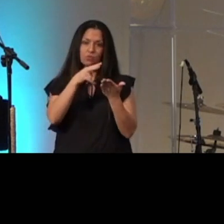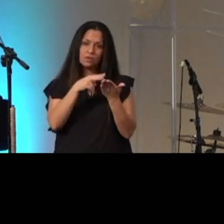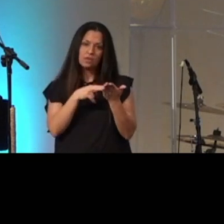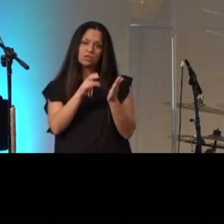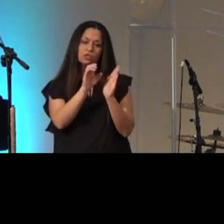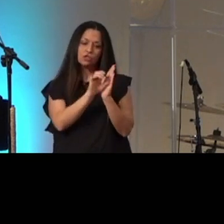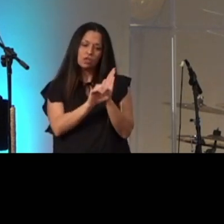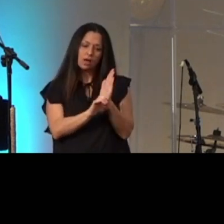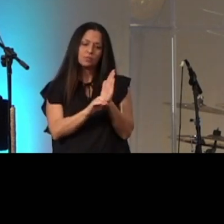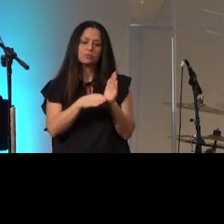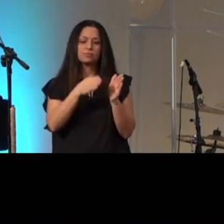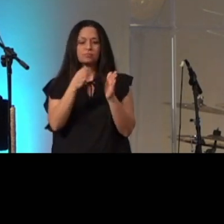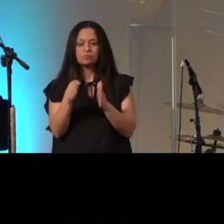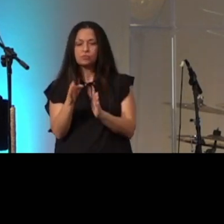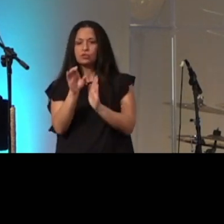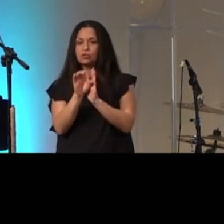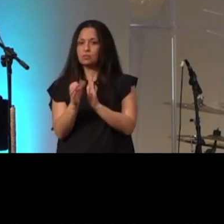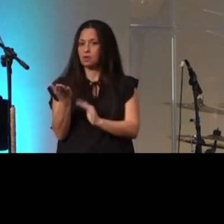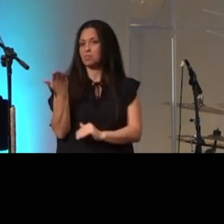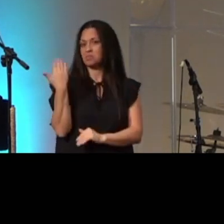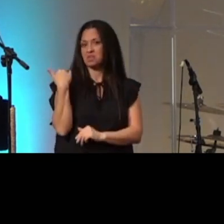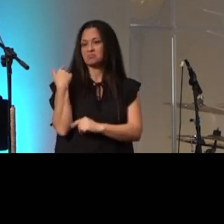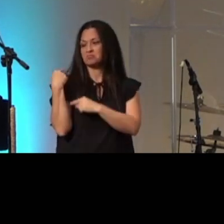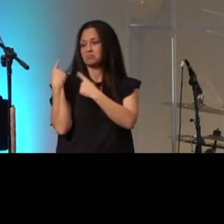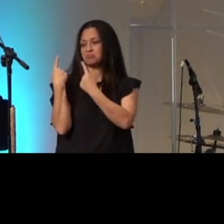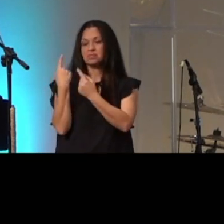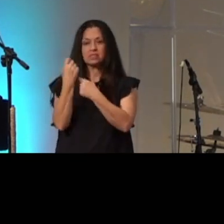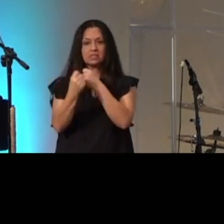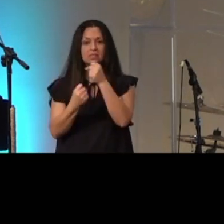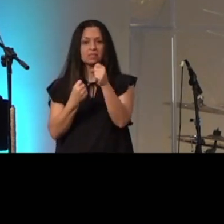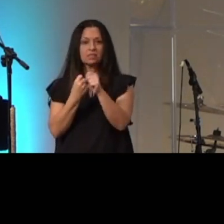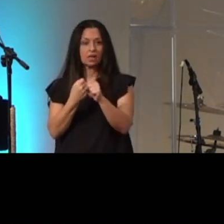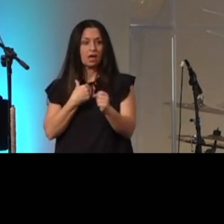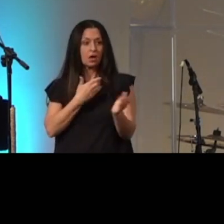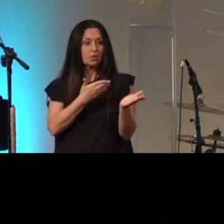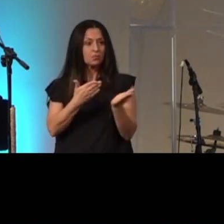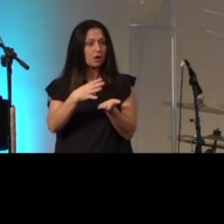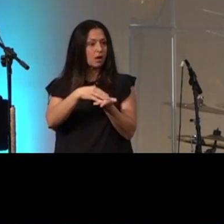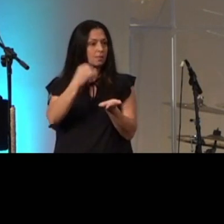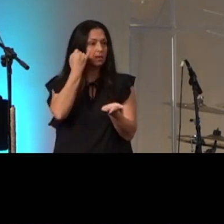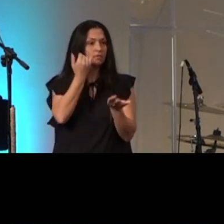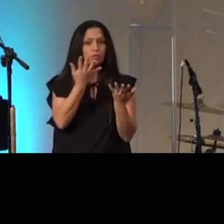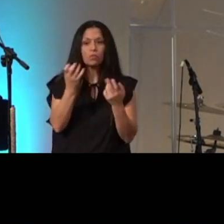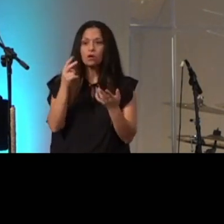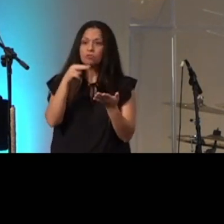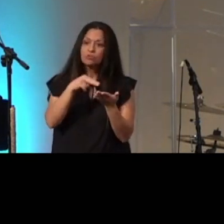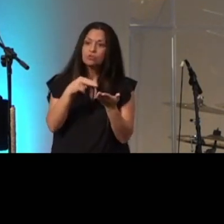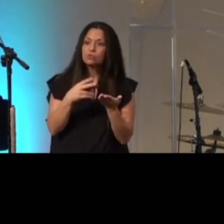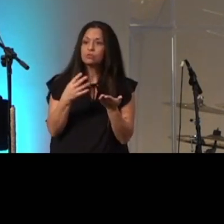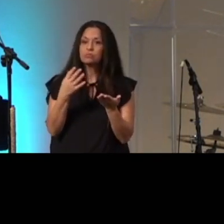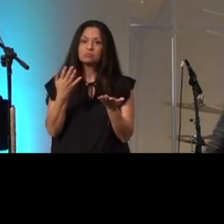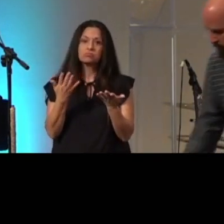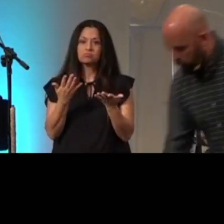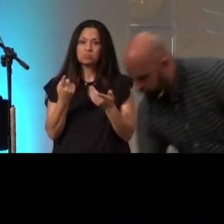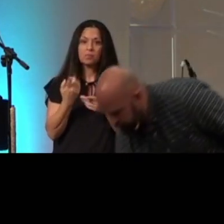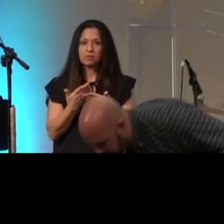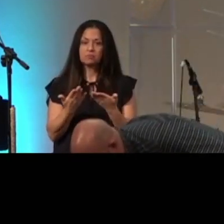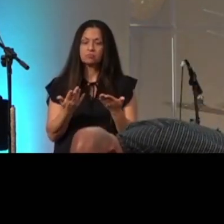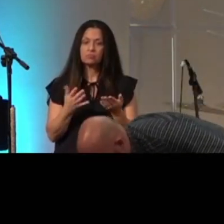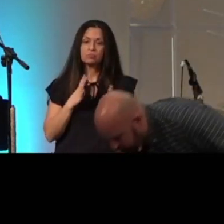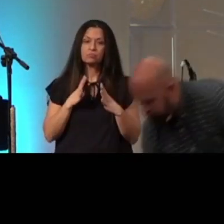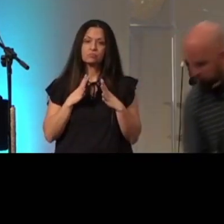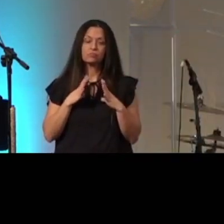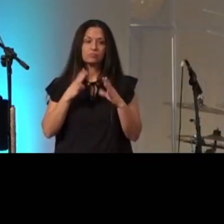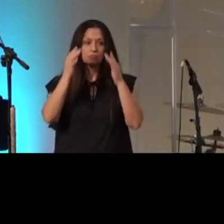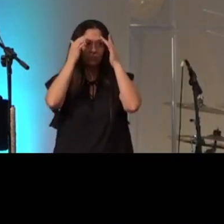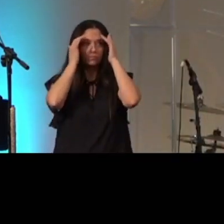at a time for the past year and I brought a copy of it just in case one of you might want to come take a look at it or take a picture of it but one of the